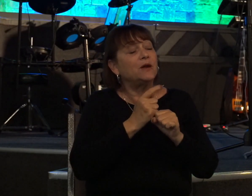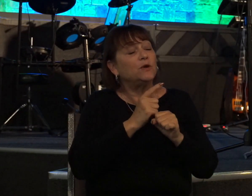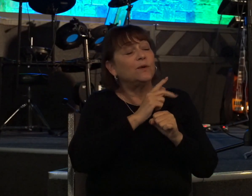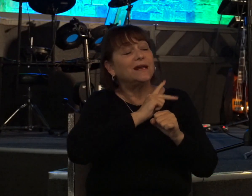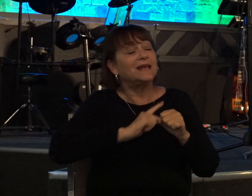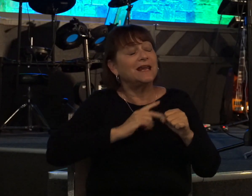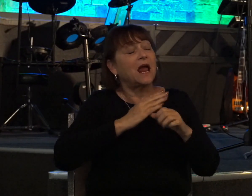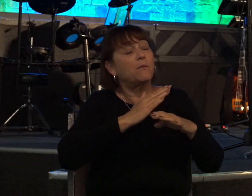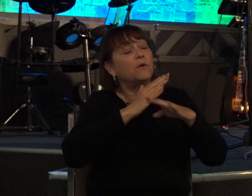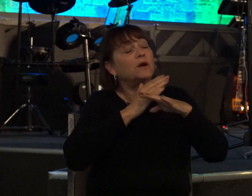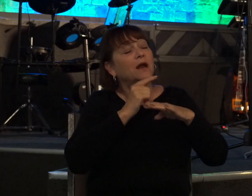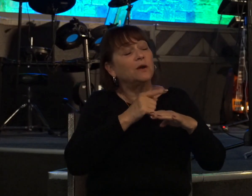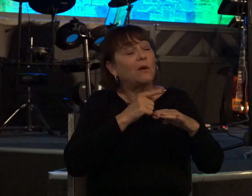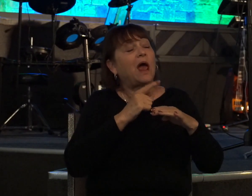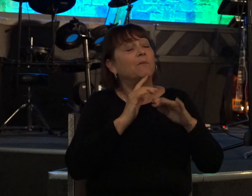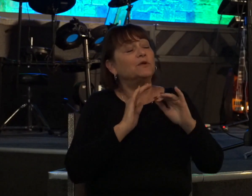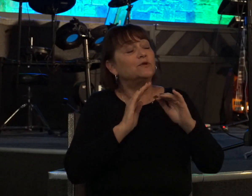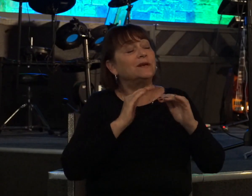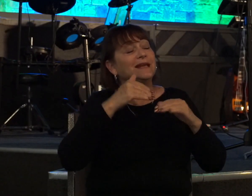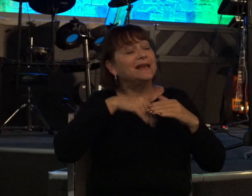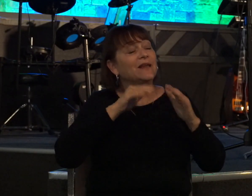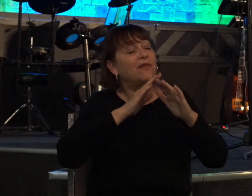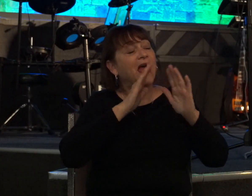know this i put you in the house you're in i blessed you